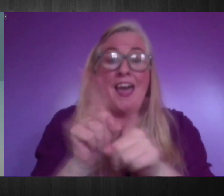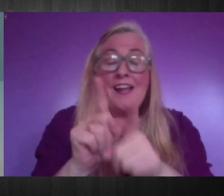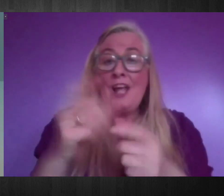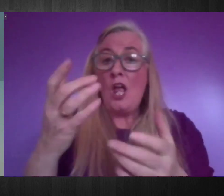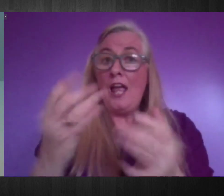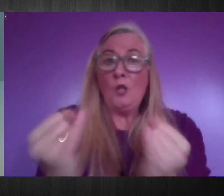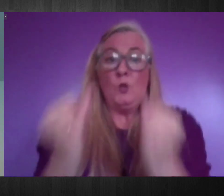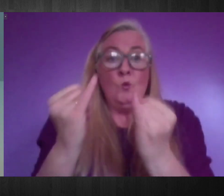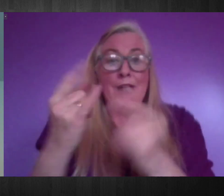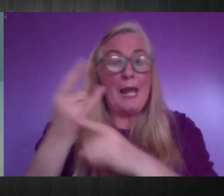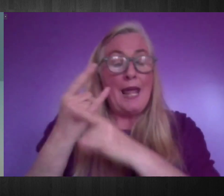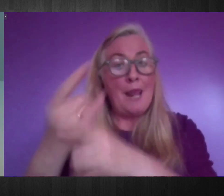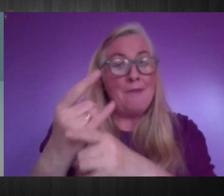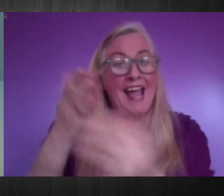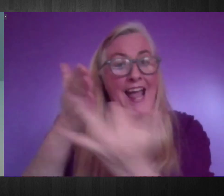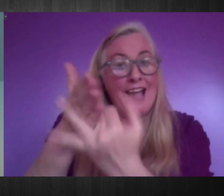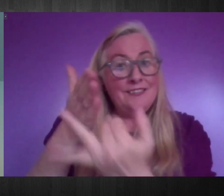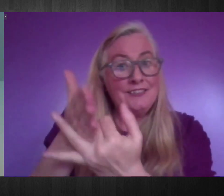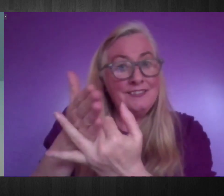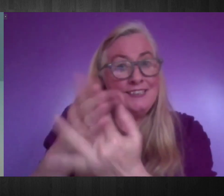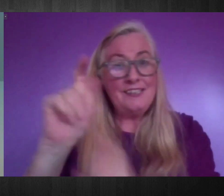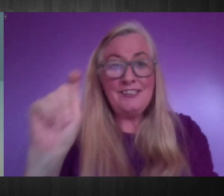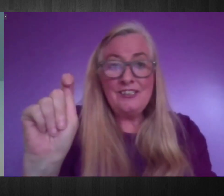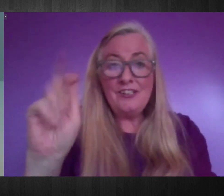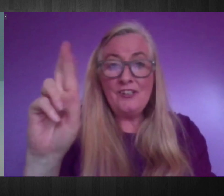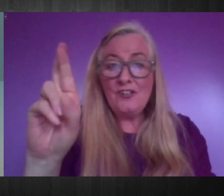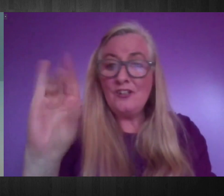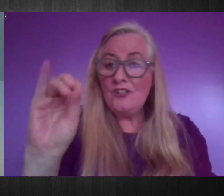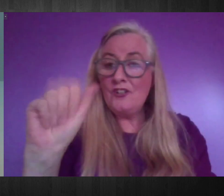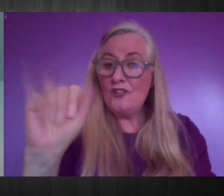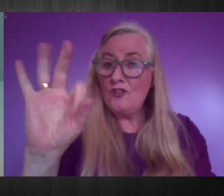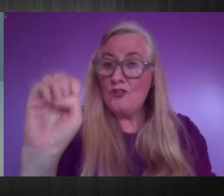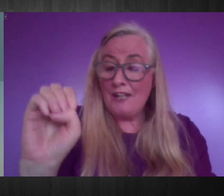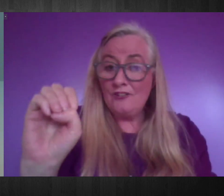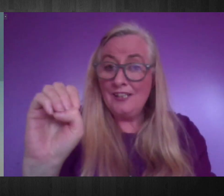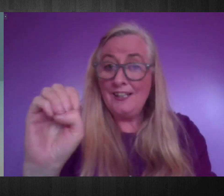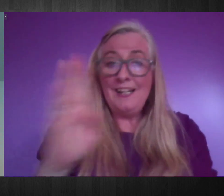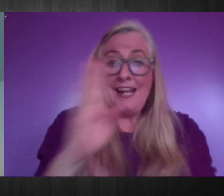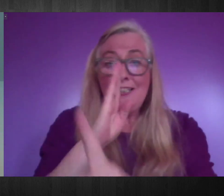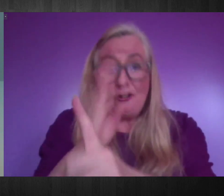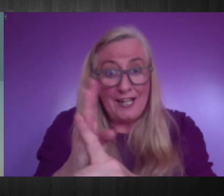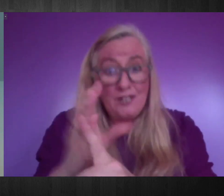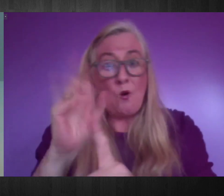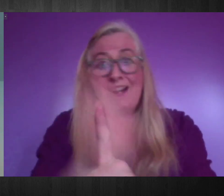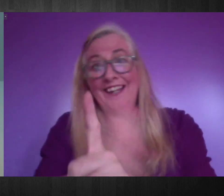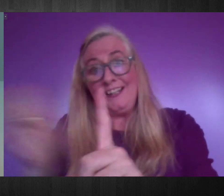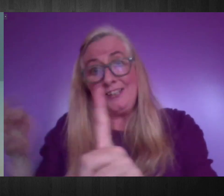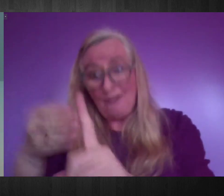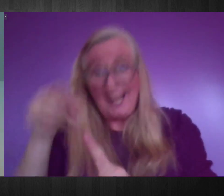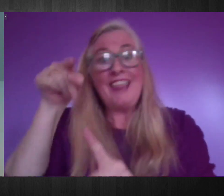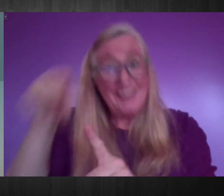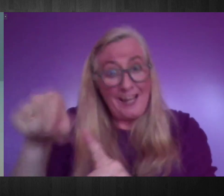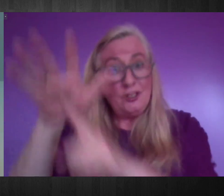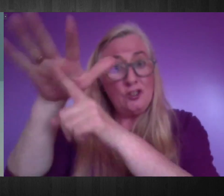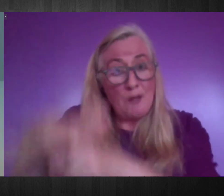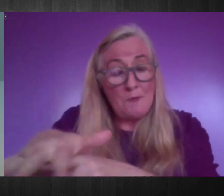access and amended practices that directly or indirectly discriminate. The spread of